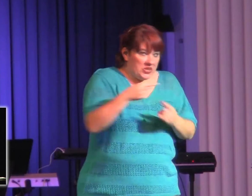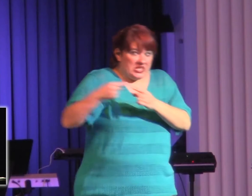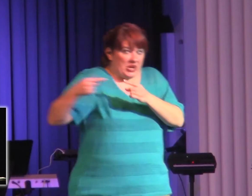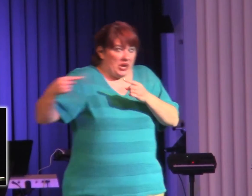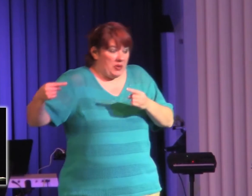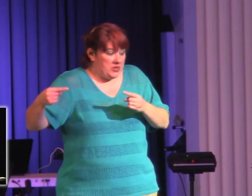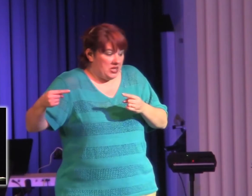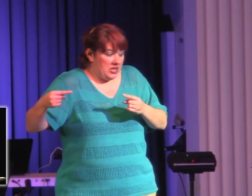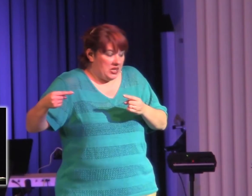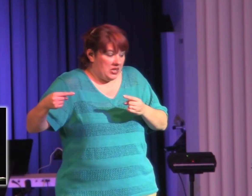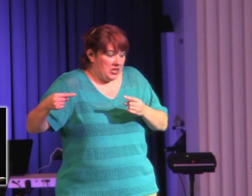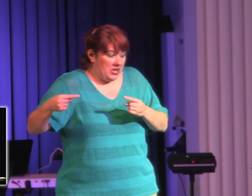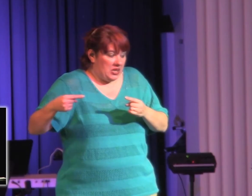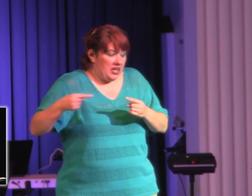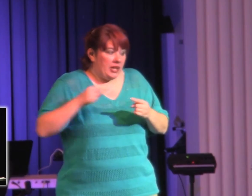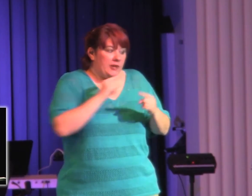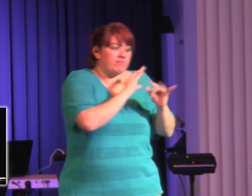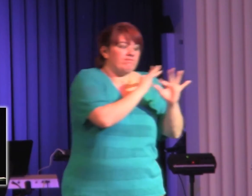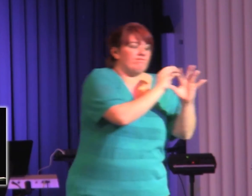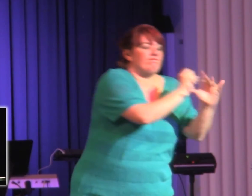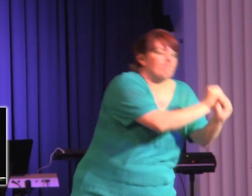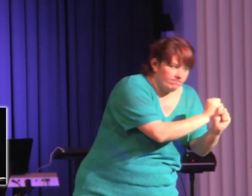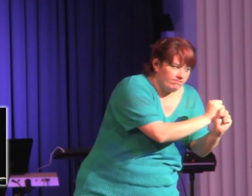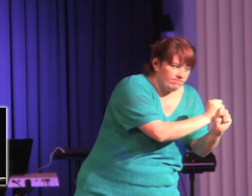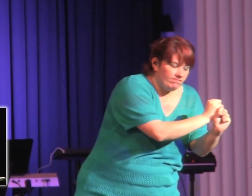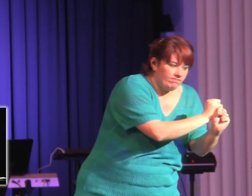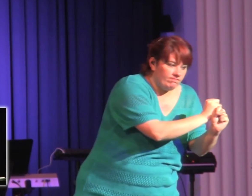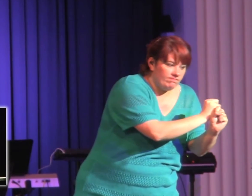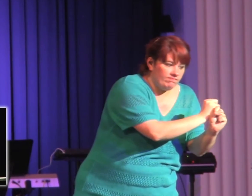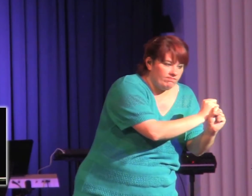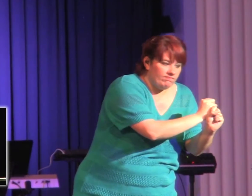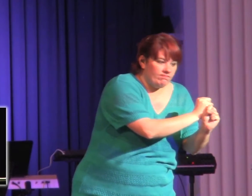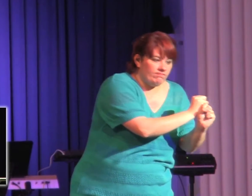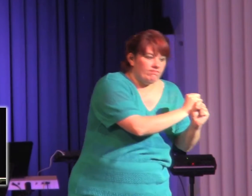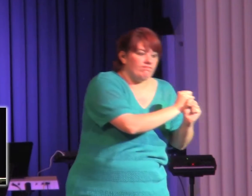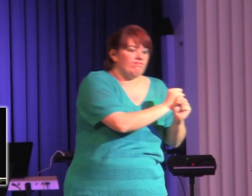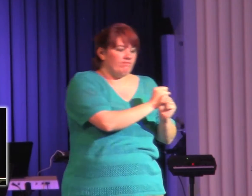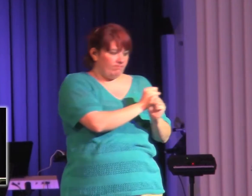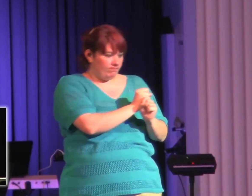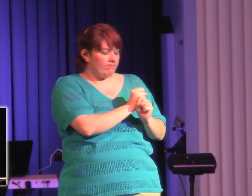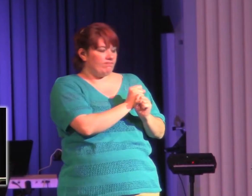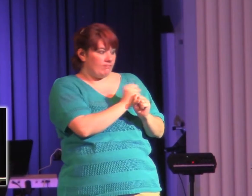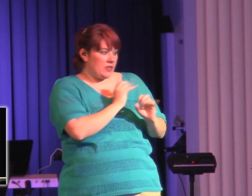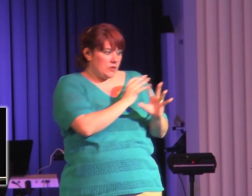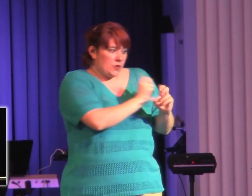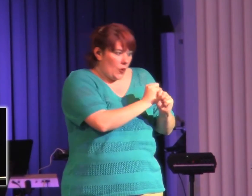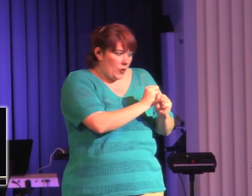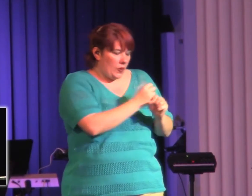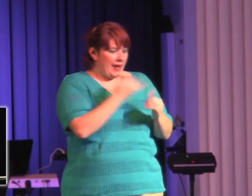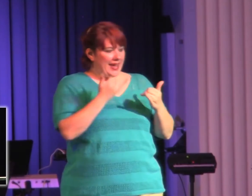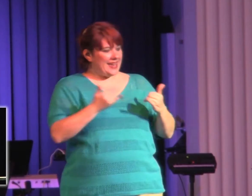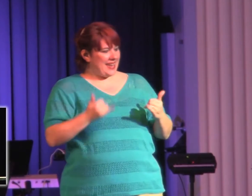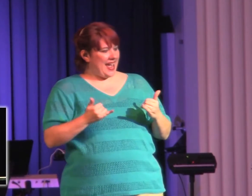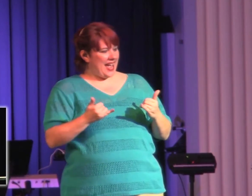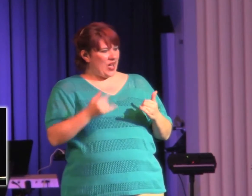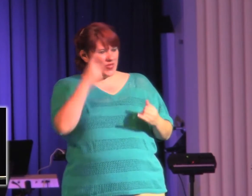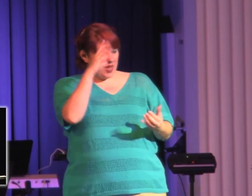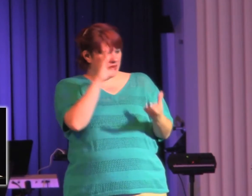and then the next thing you know, boom, that's right. I'm not this way. I'm this way. Do you hear what I'm saying?